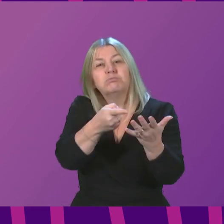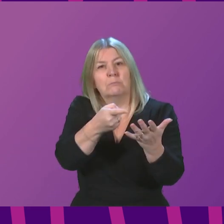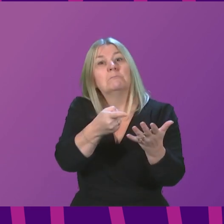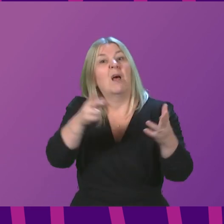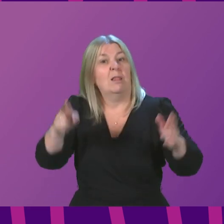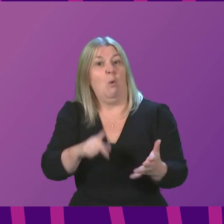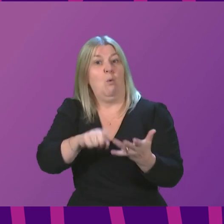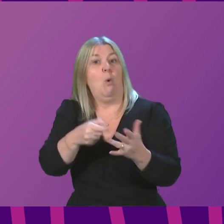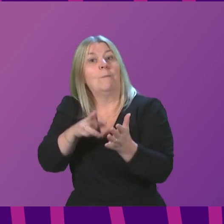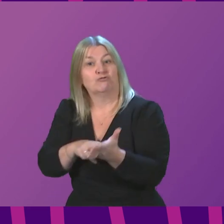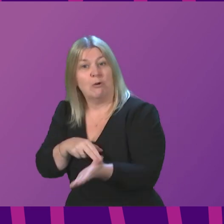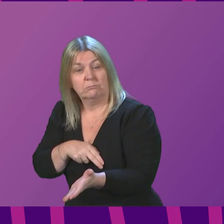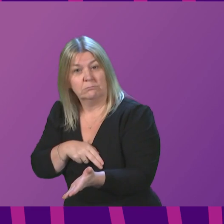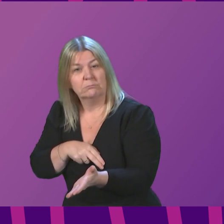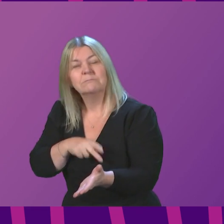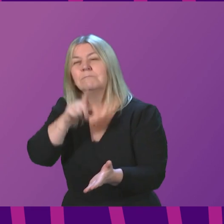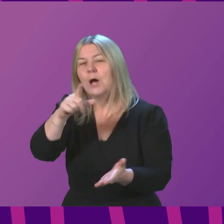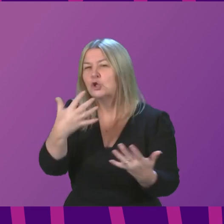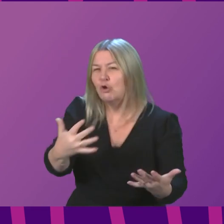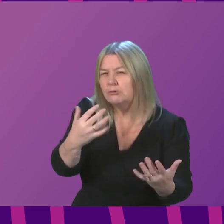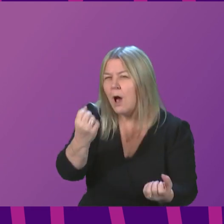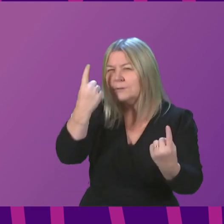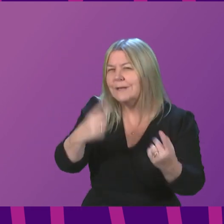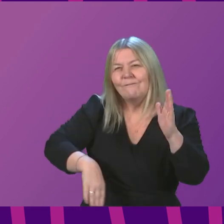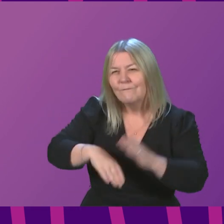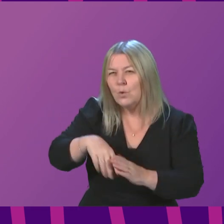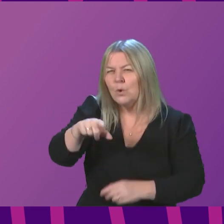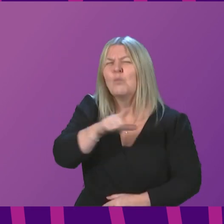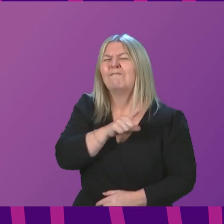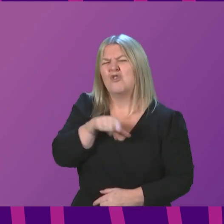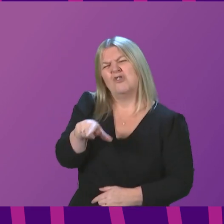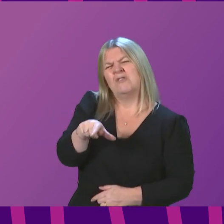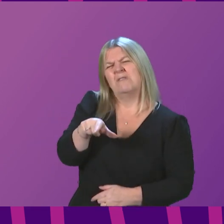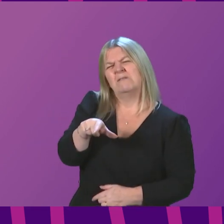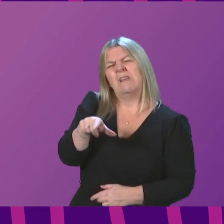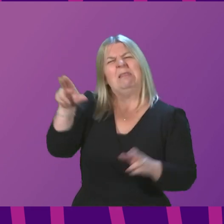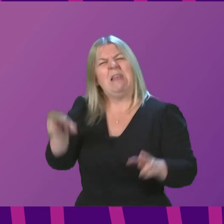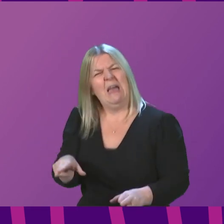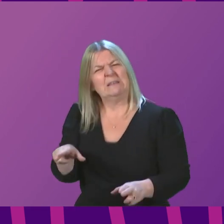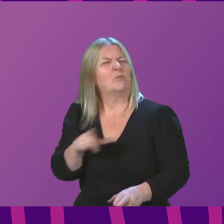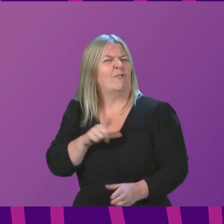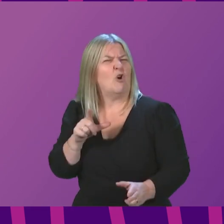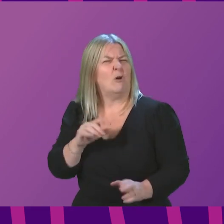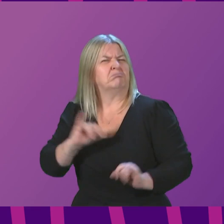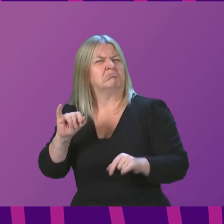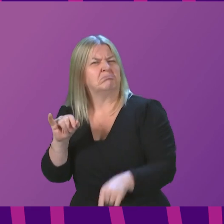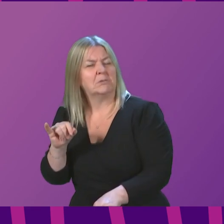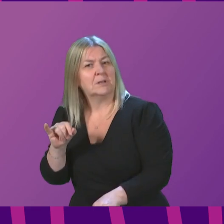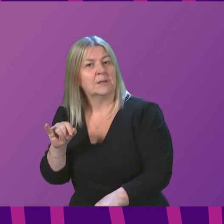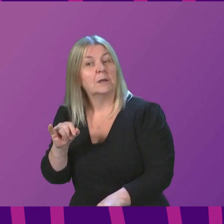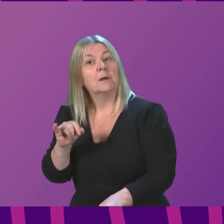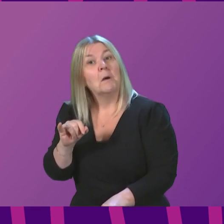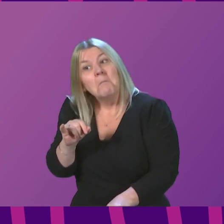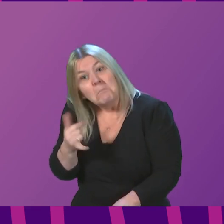What is not yet fully understood is why this might be the case, whether it is because Omicron is inherently less